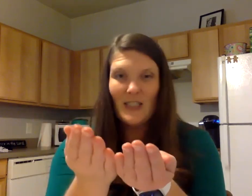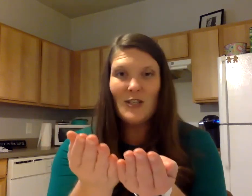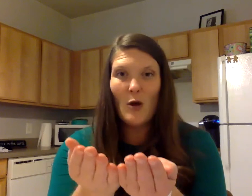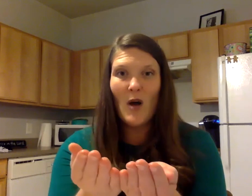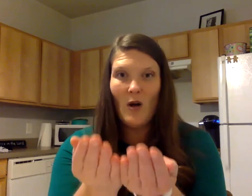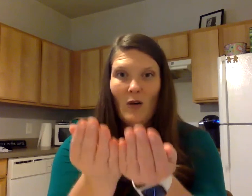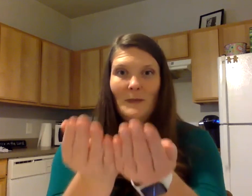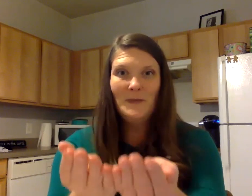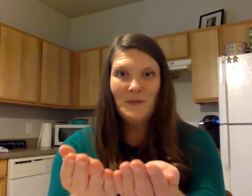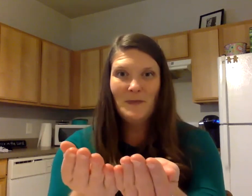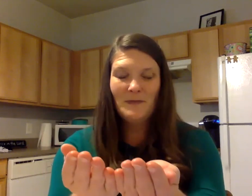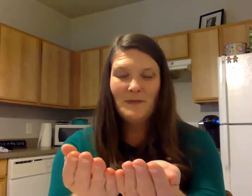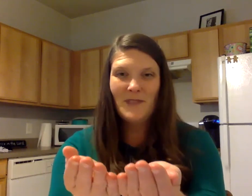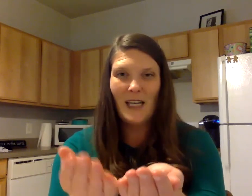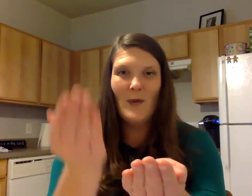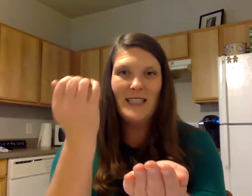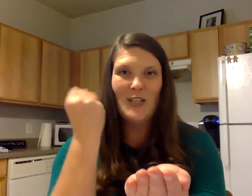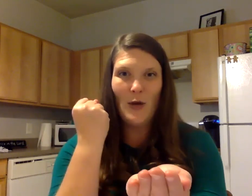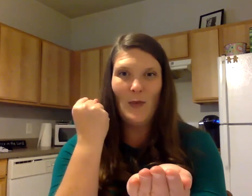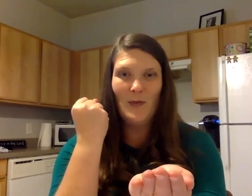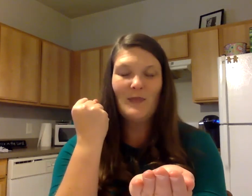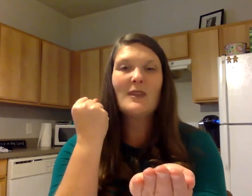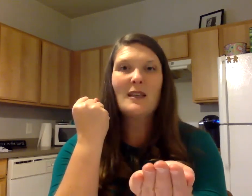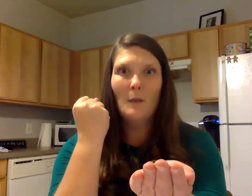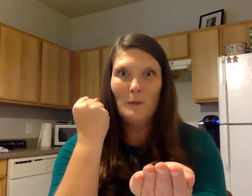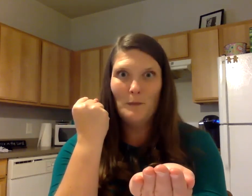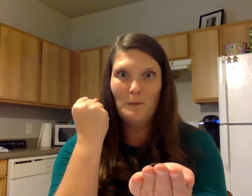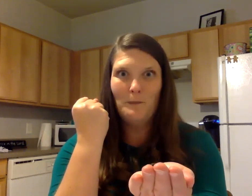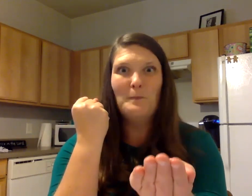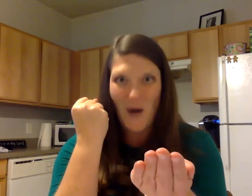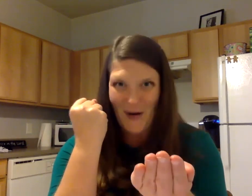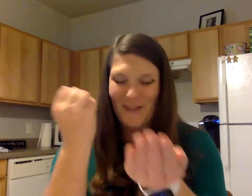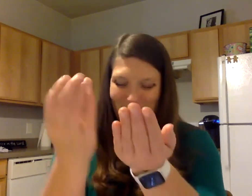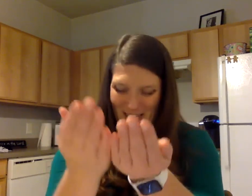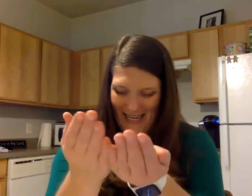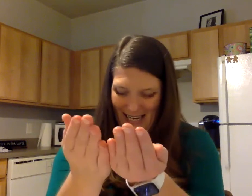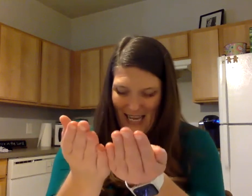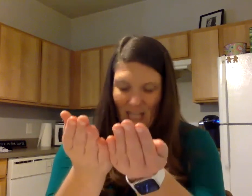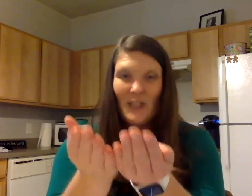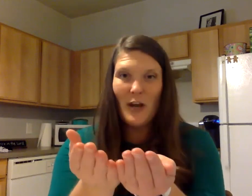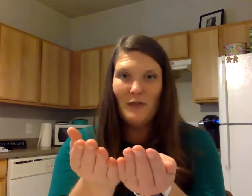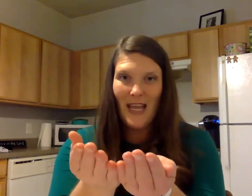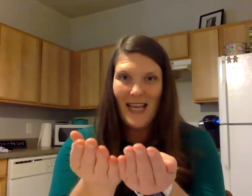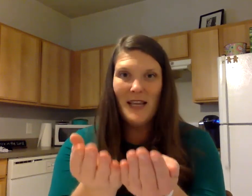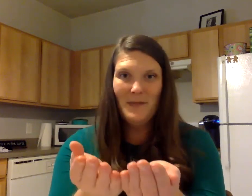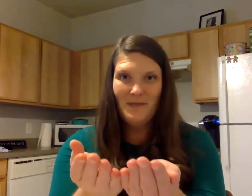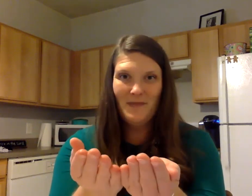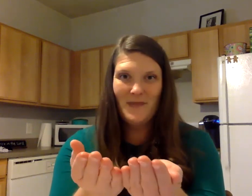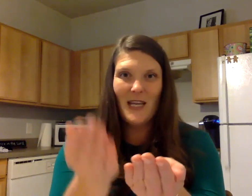Snowball. Take away snow. Fall. Good. Snowflake. Take